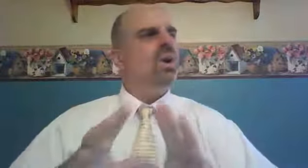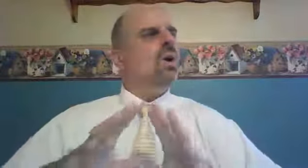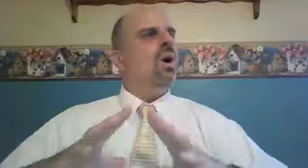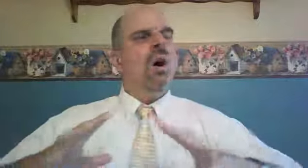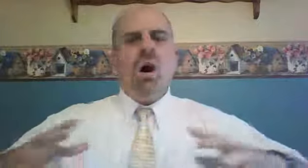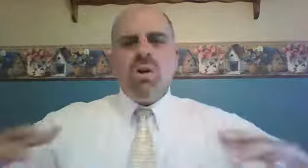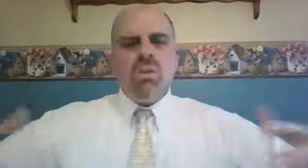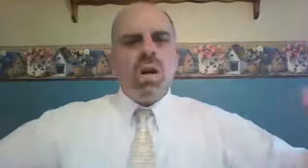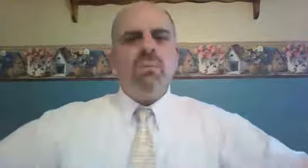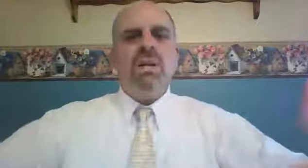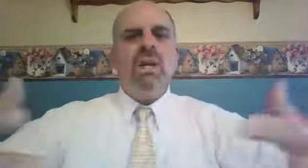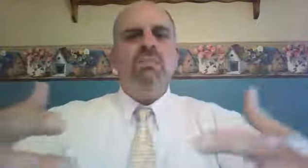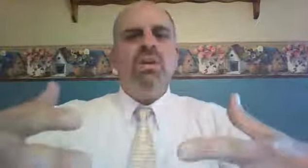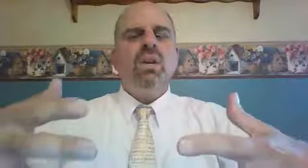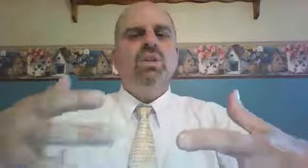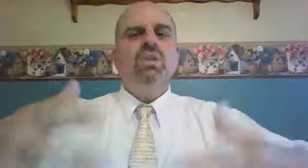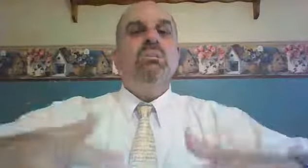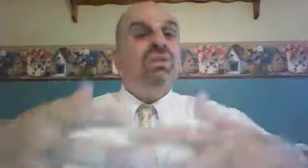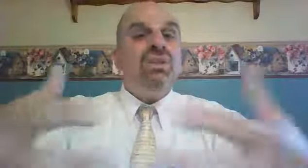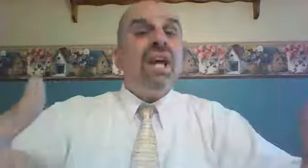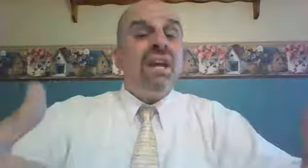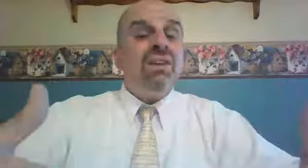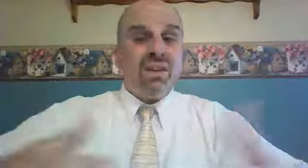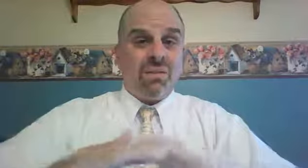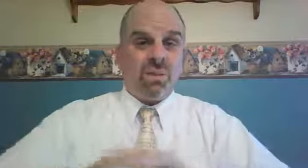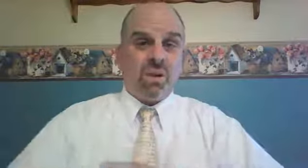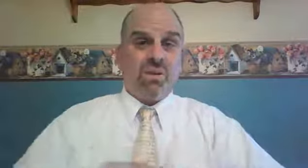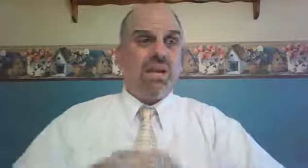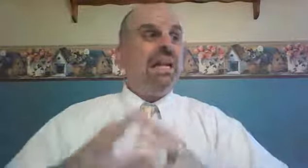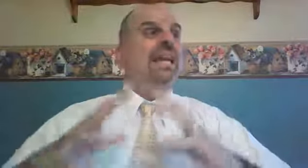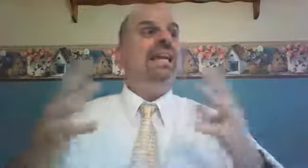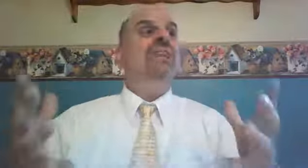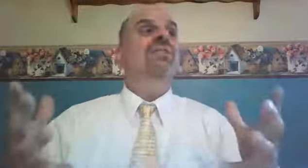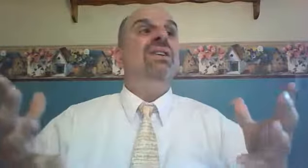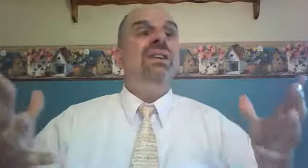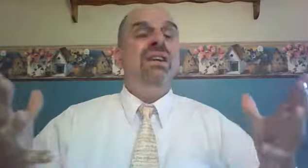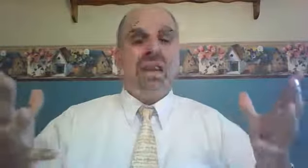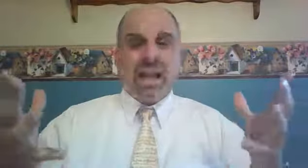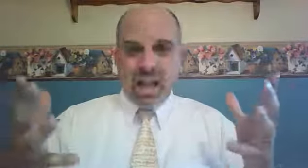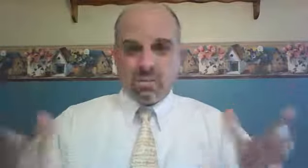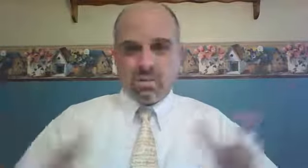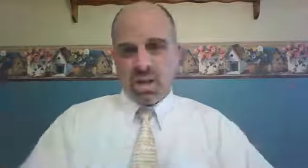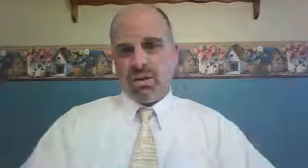All who come to him to be saved, if you will. Even outsiders.